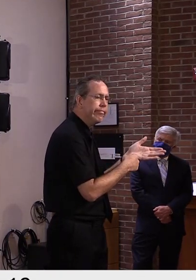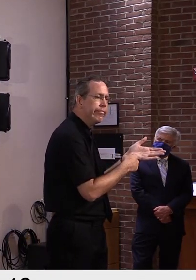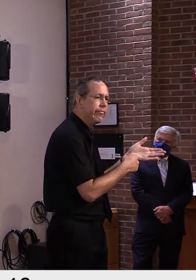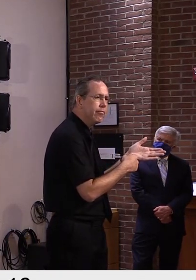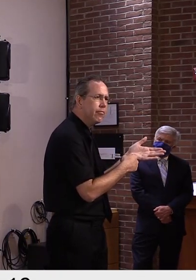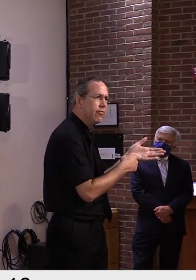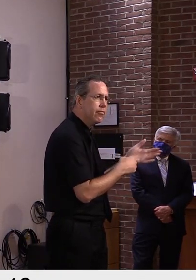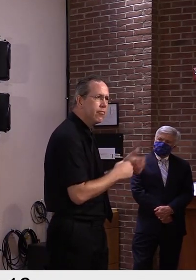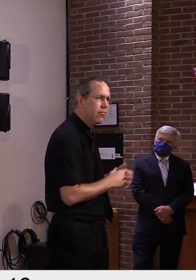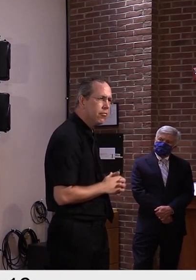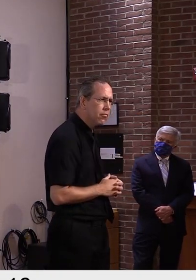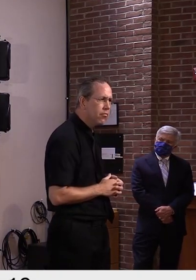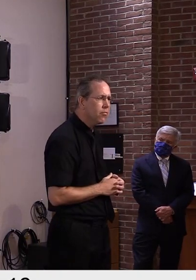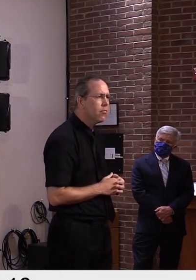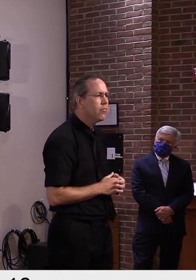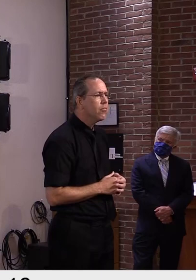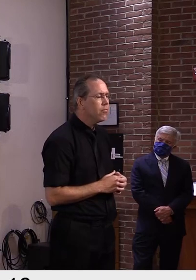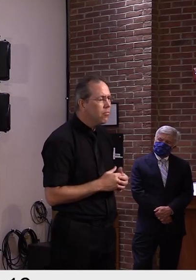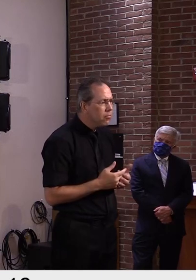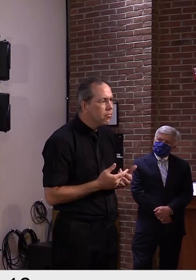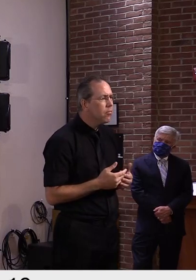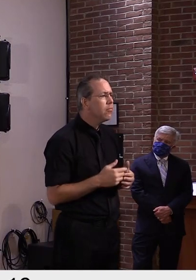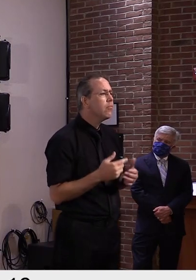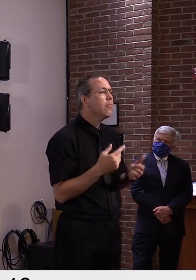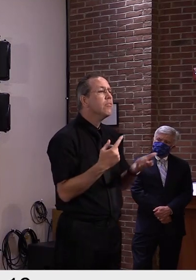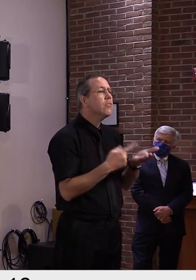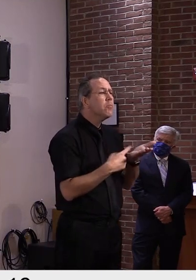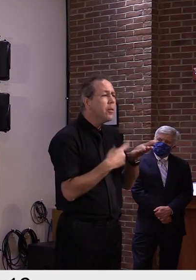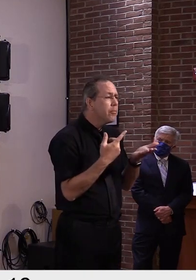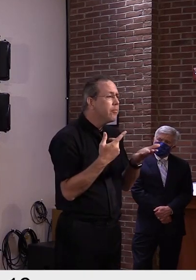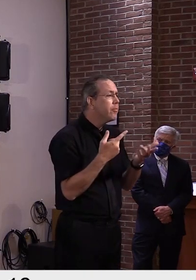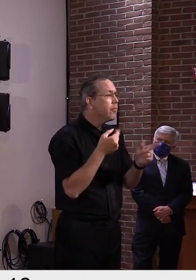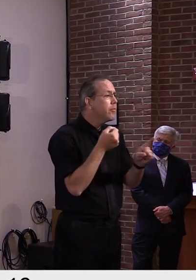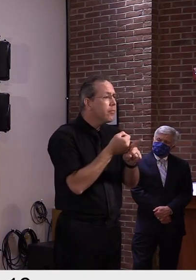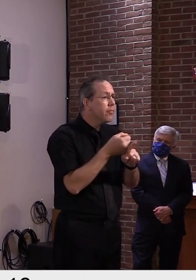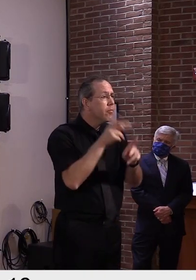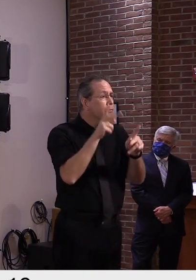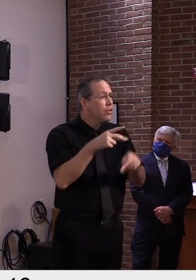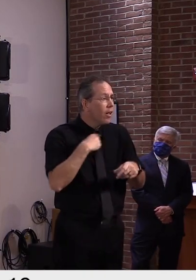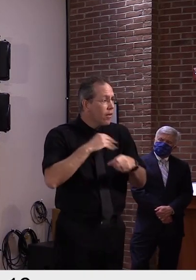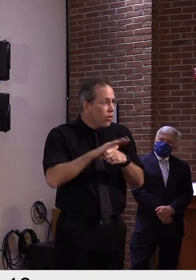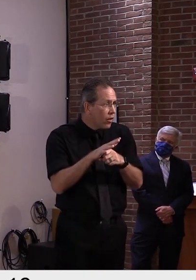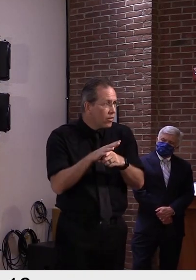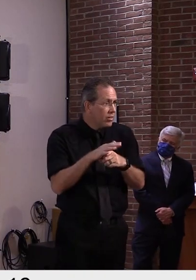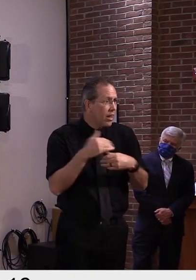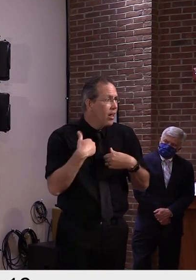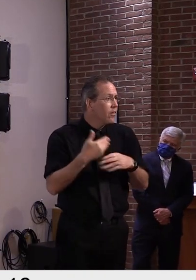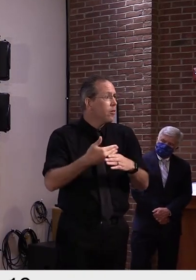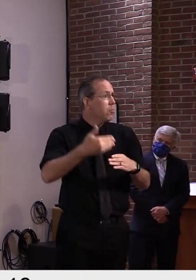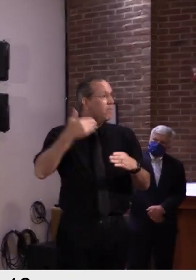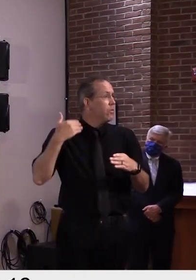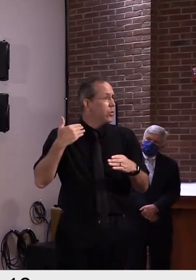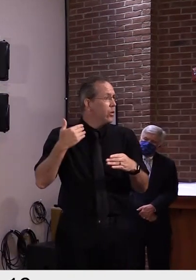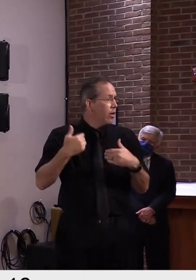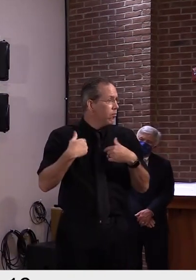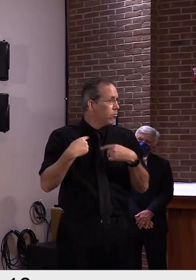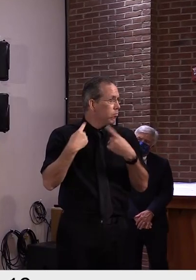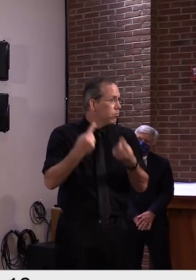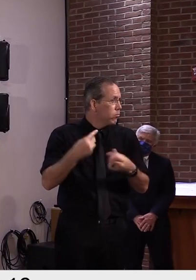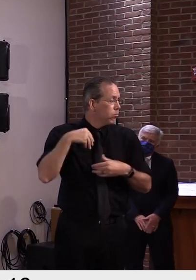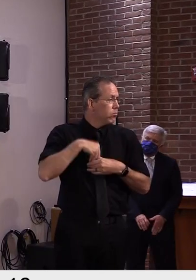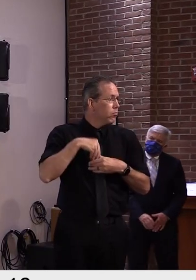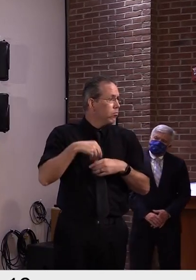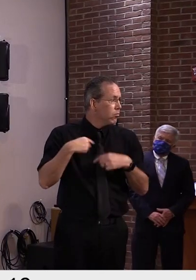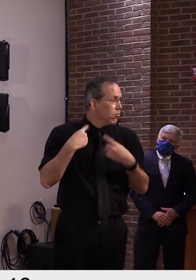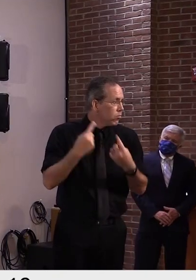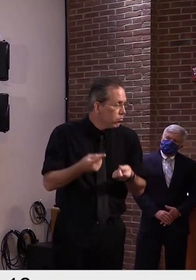felt that in some way that contributed, even though they clearly didn't die of their active infection because it happened three months before.